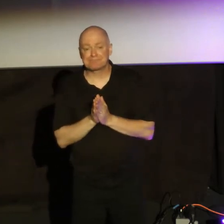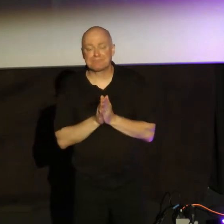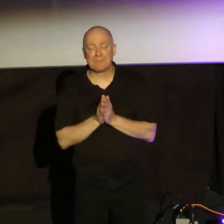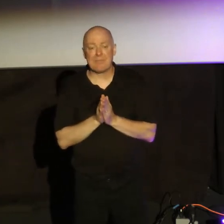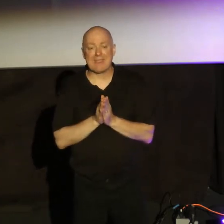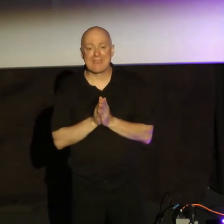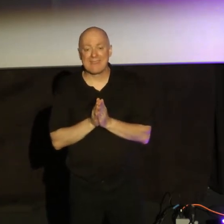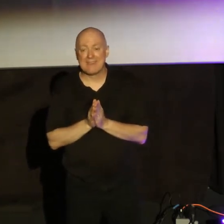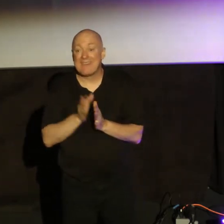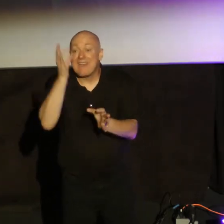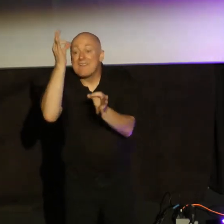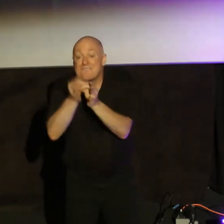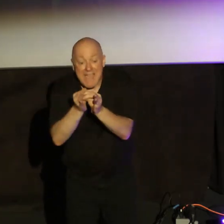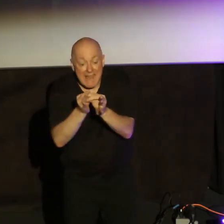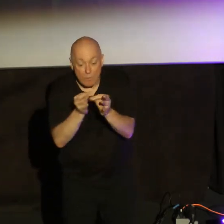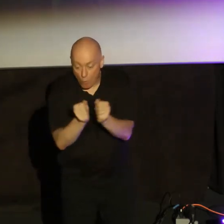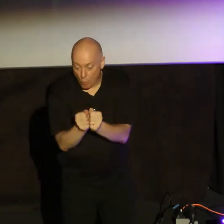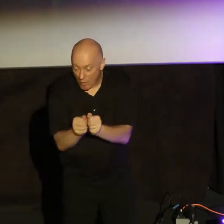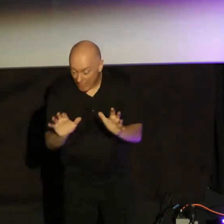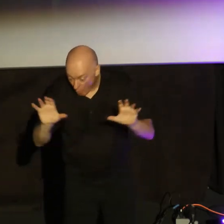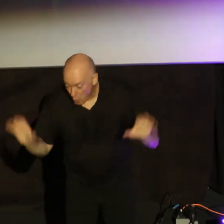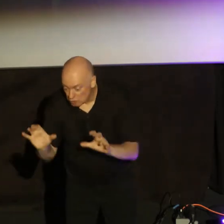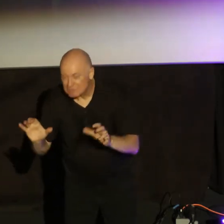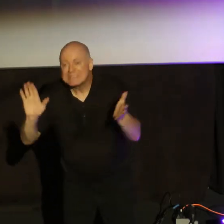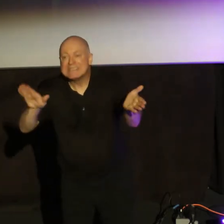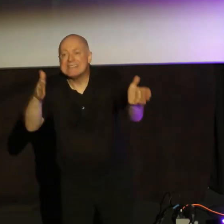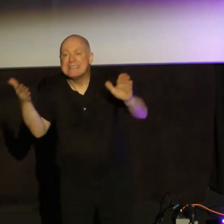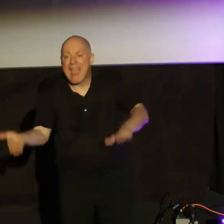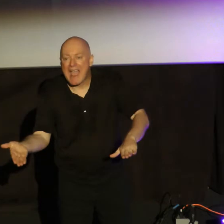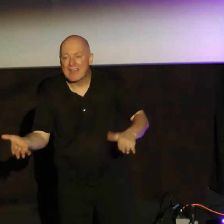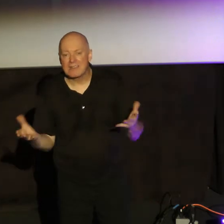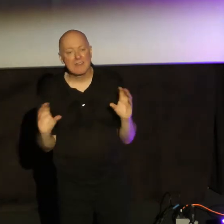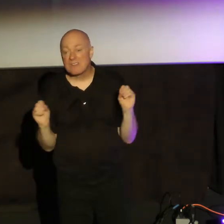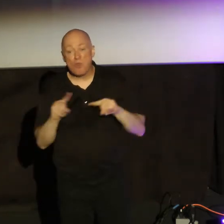Faith without works is dead. And it's no different than the demons.